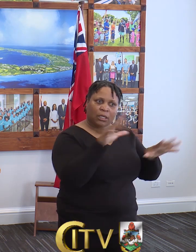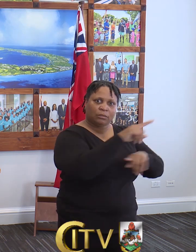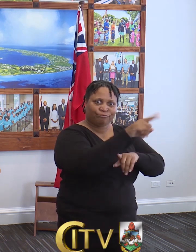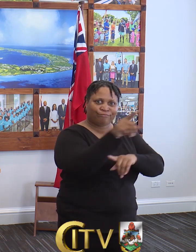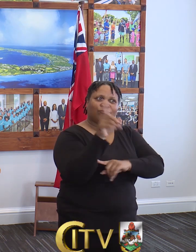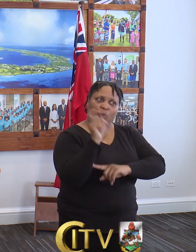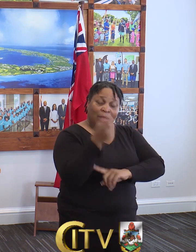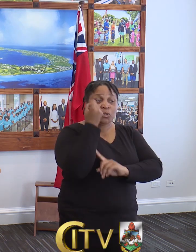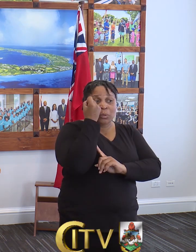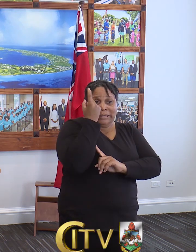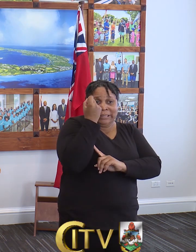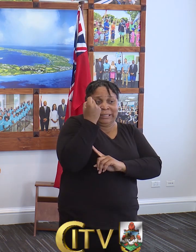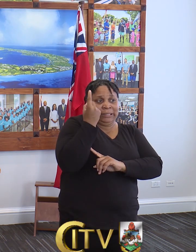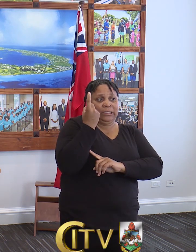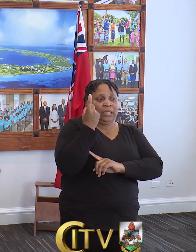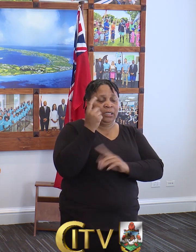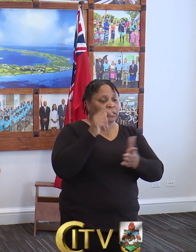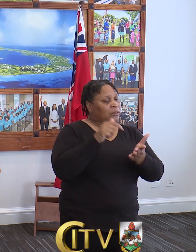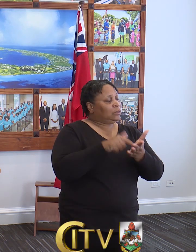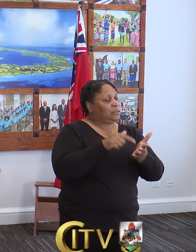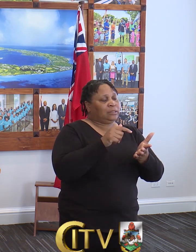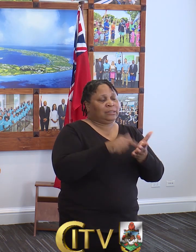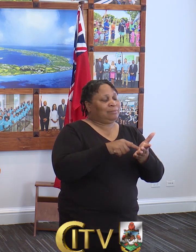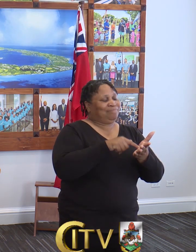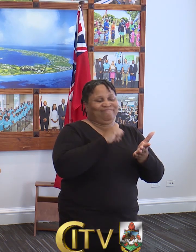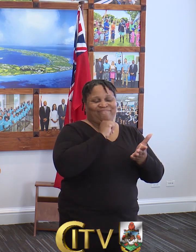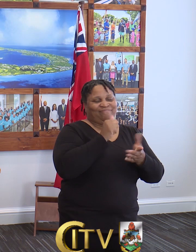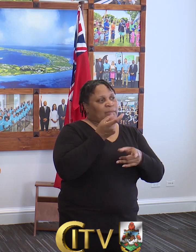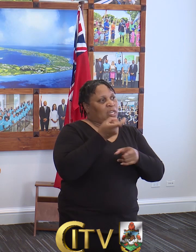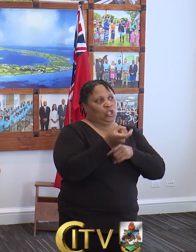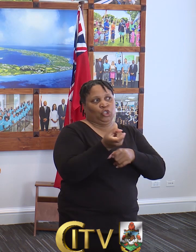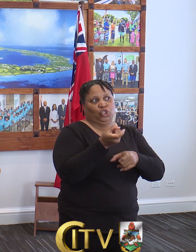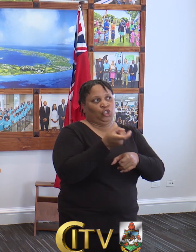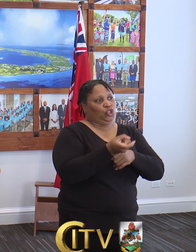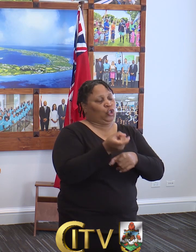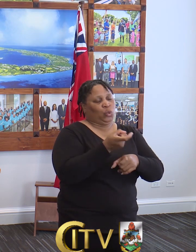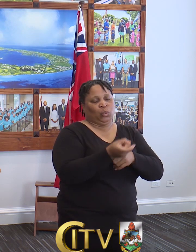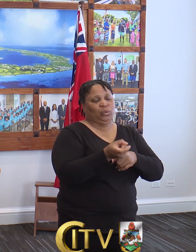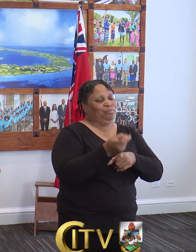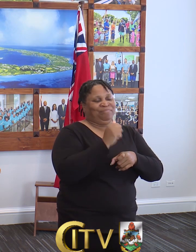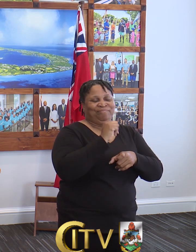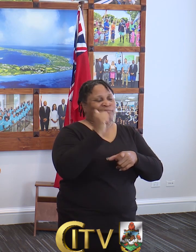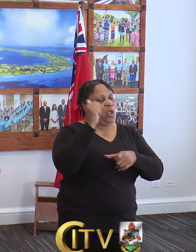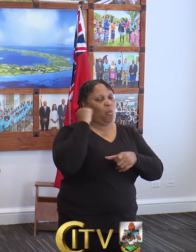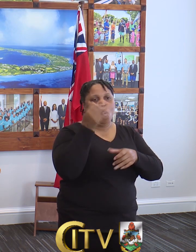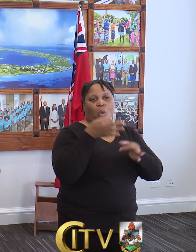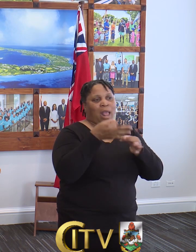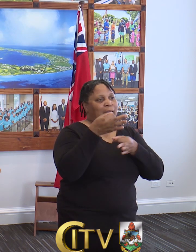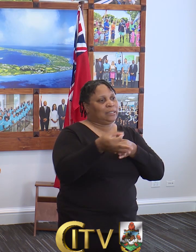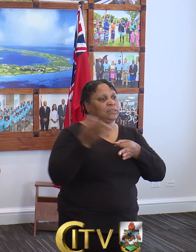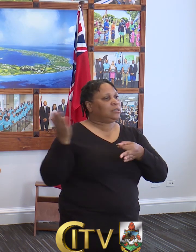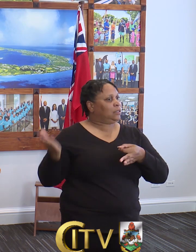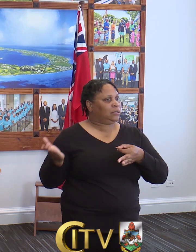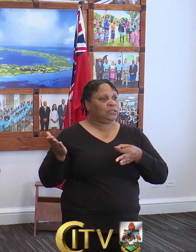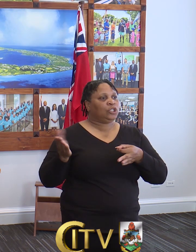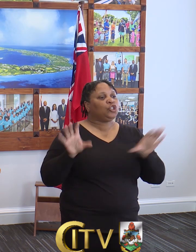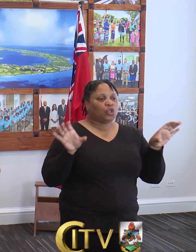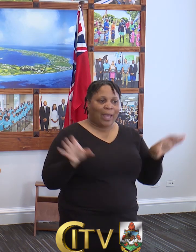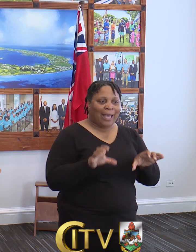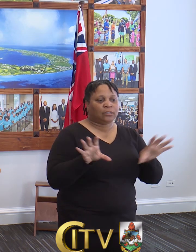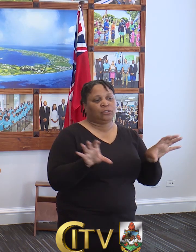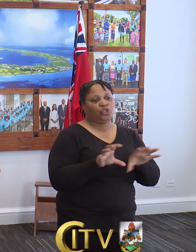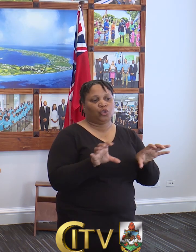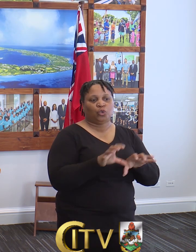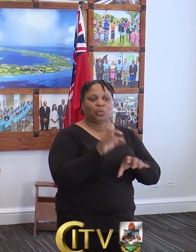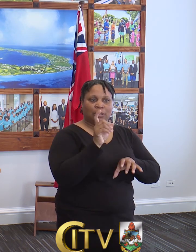have to understand this is not a joke. I will not hesitate to act to do what